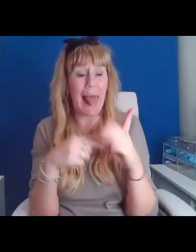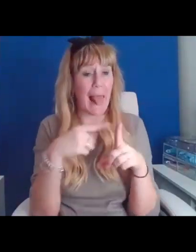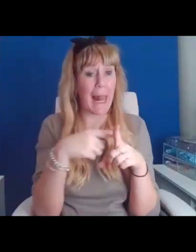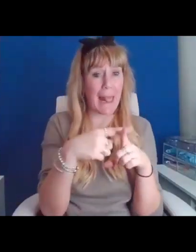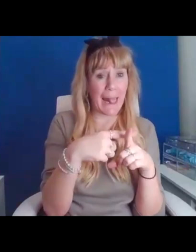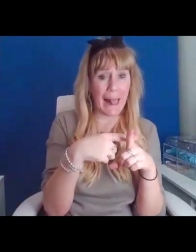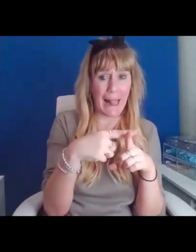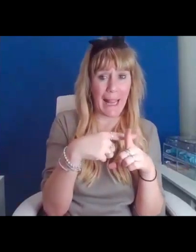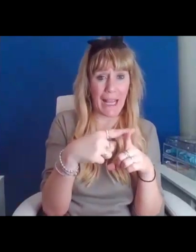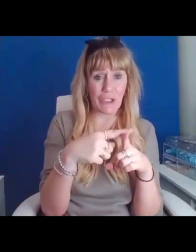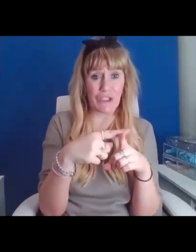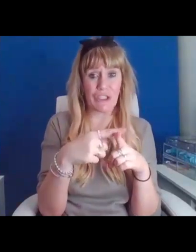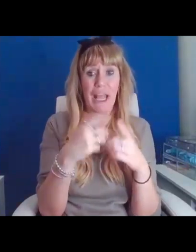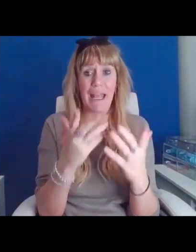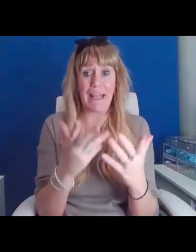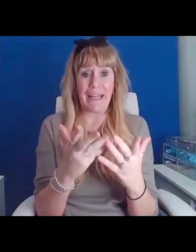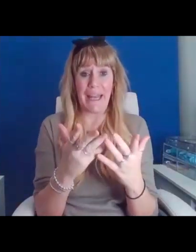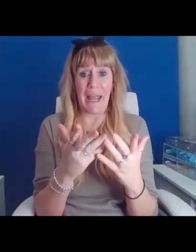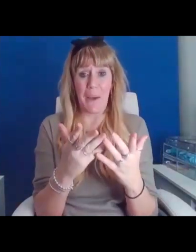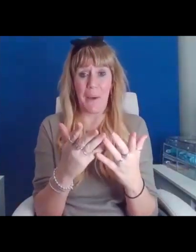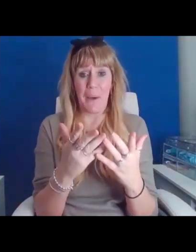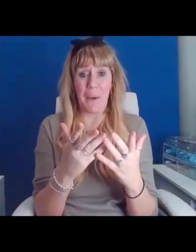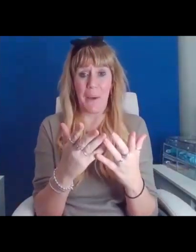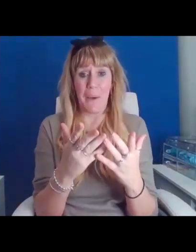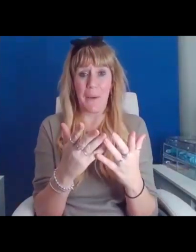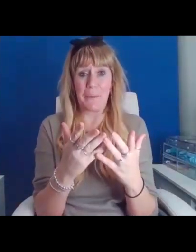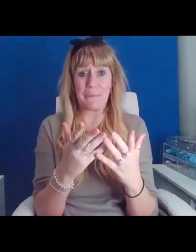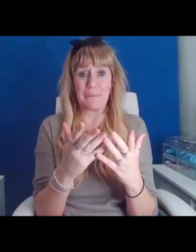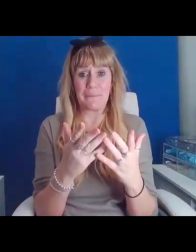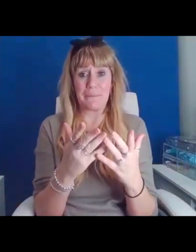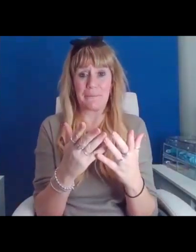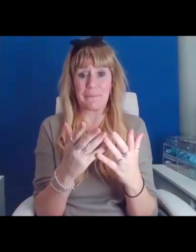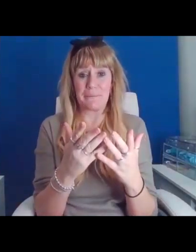And I'm just... Ah, here we go.